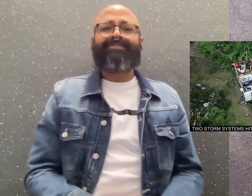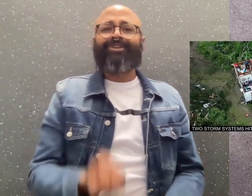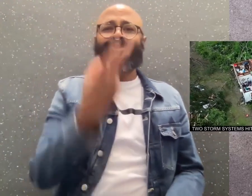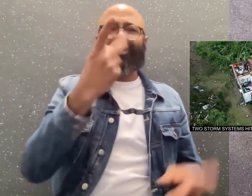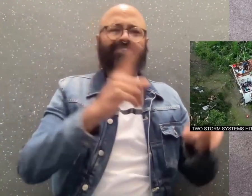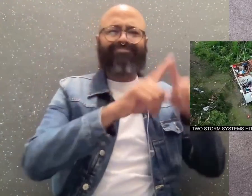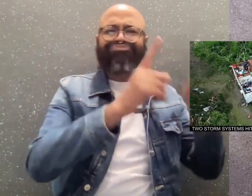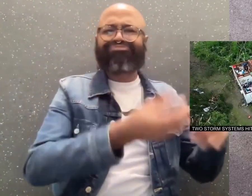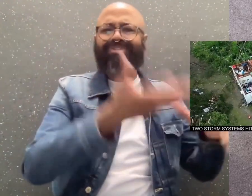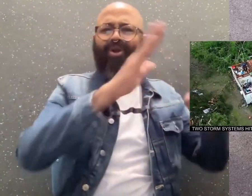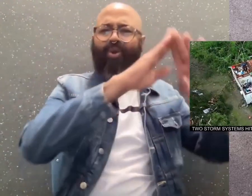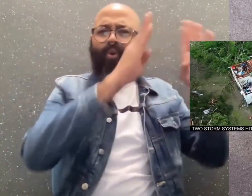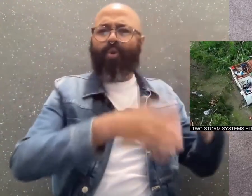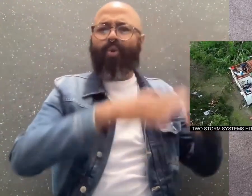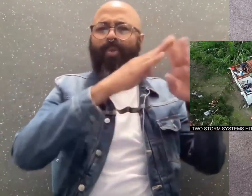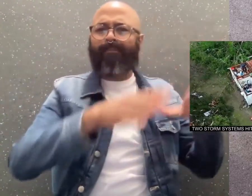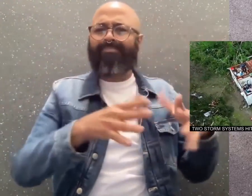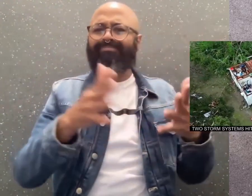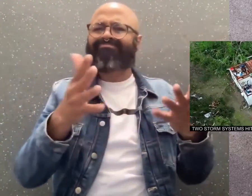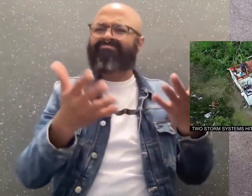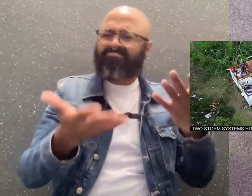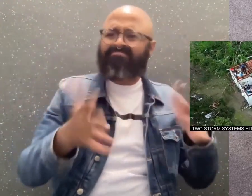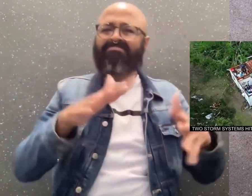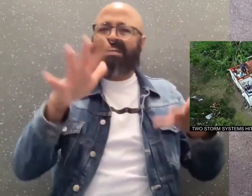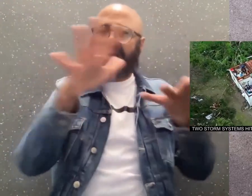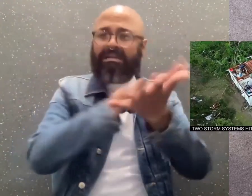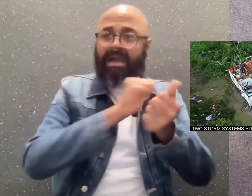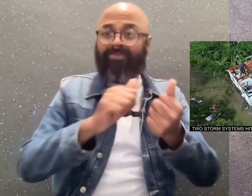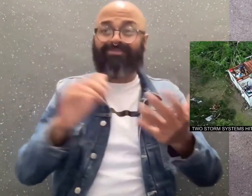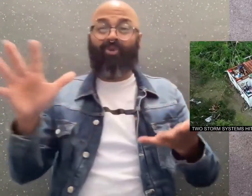Dozens of homes were either damaged or completely destroyed.